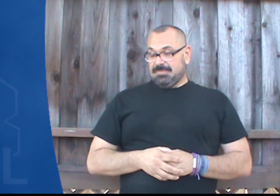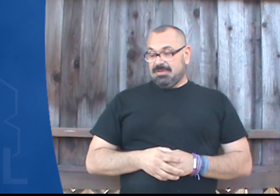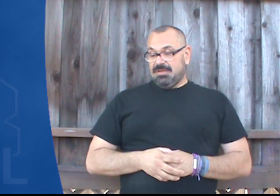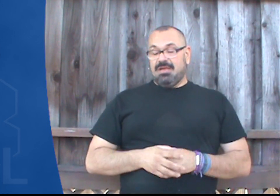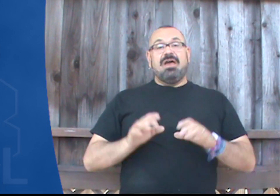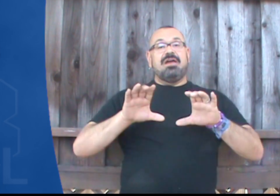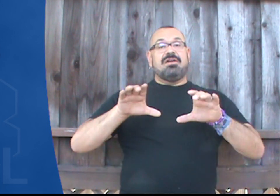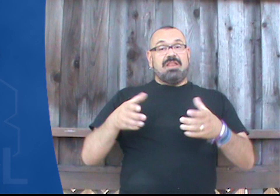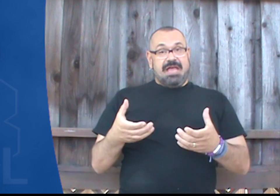Class, class.